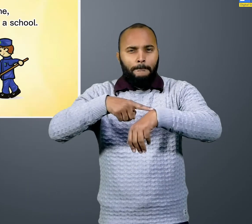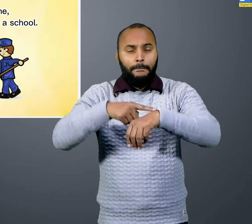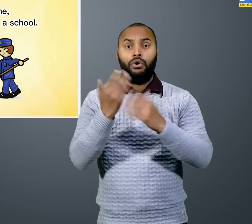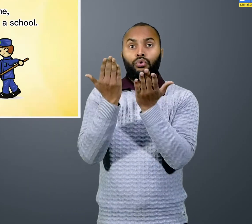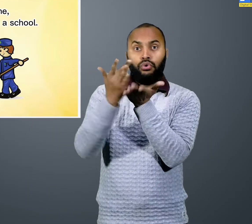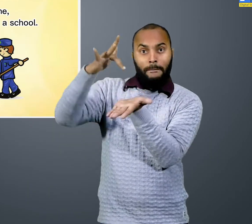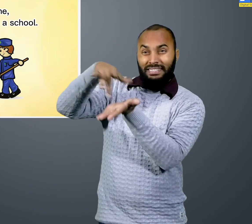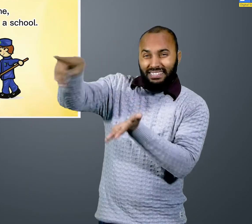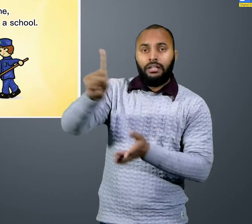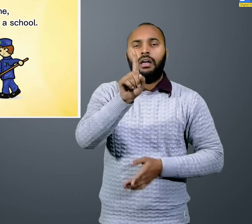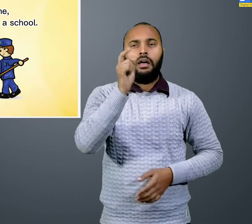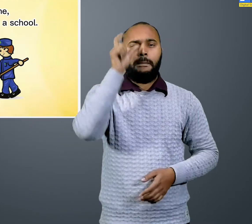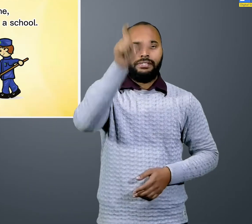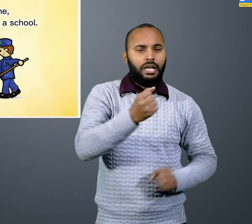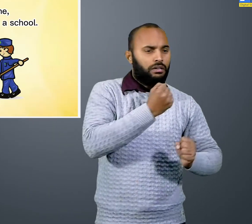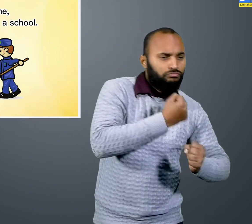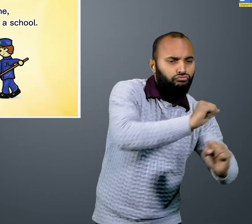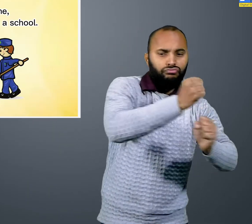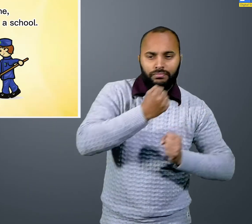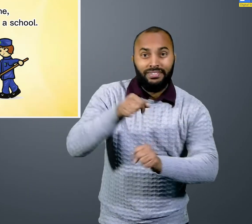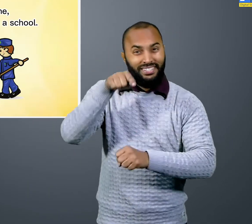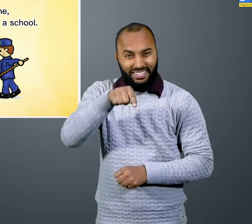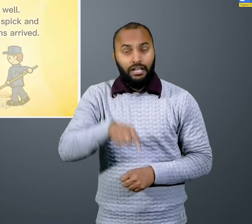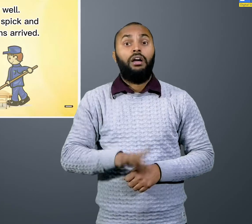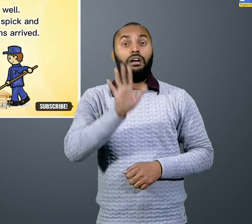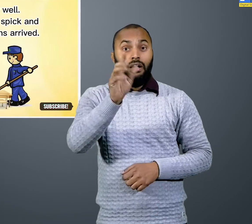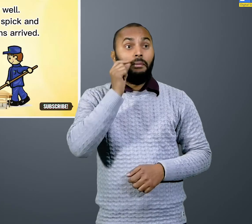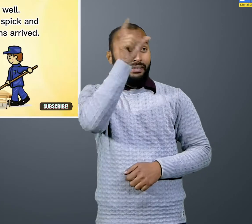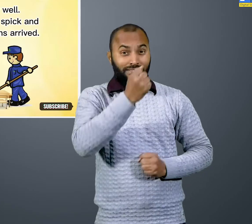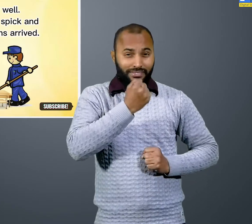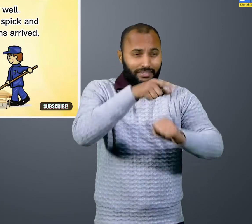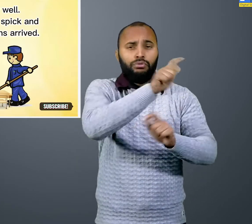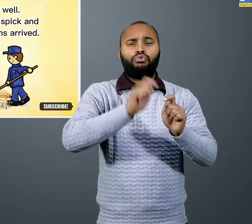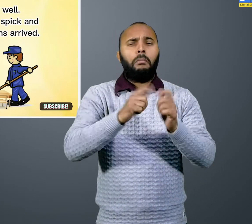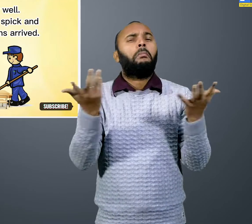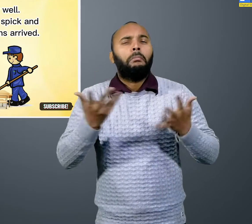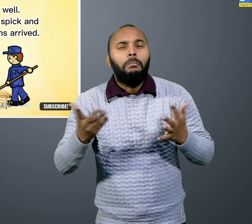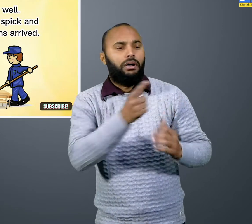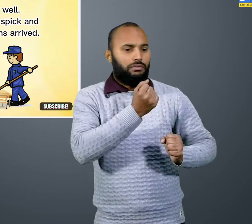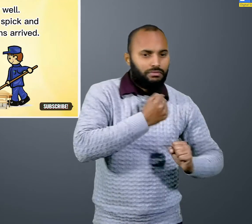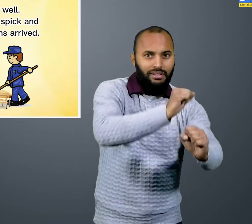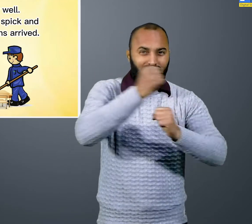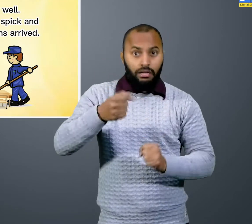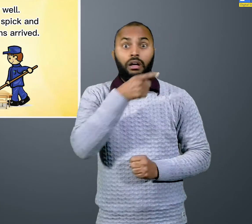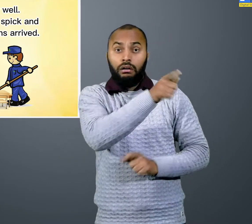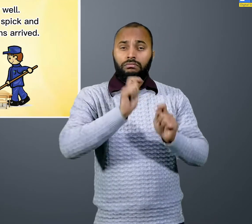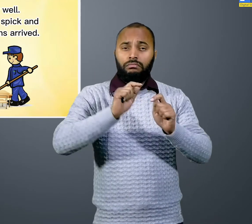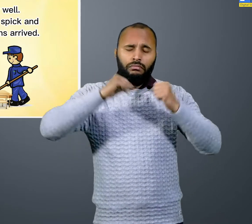Once upon a time, there was a sweeper in a school. He did his job very